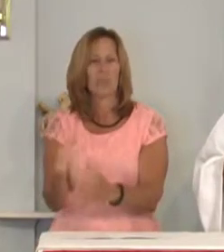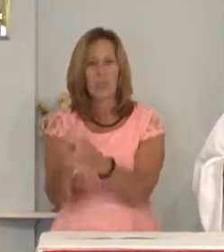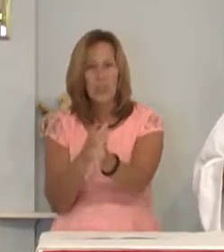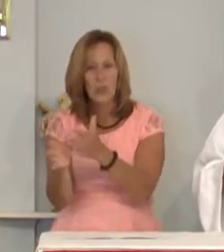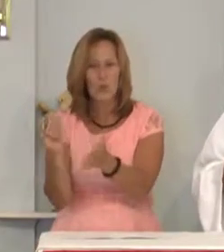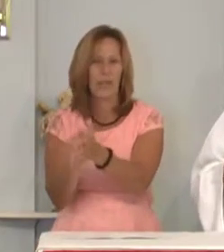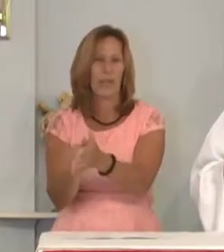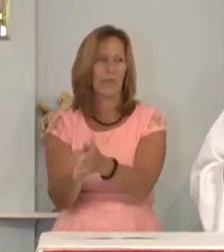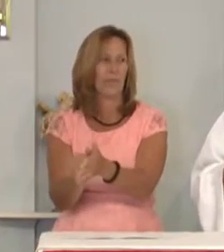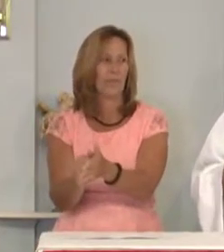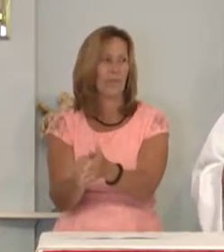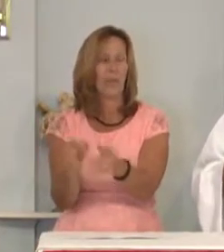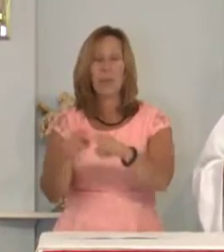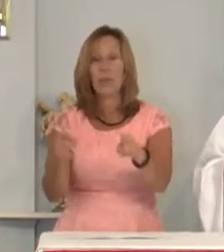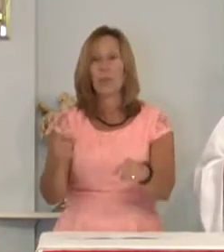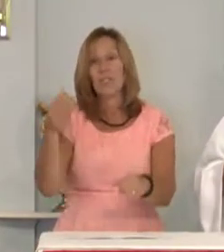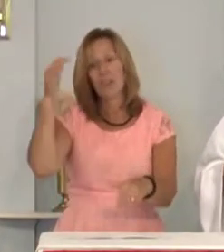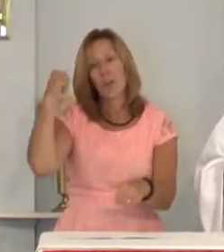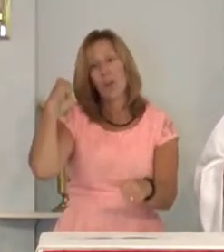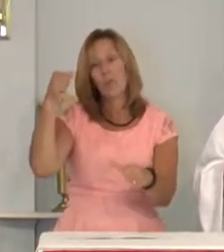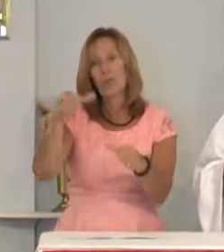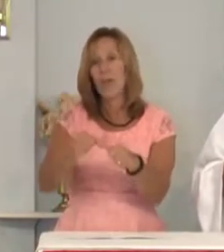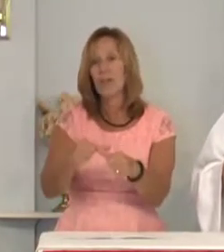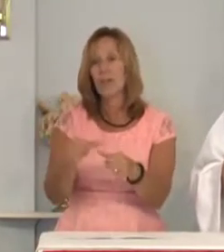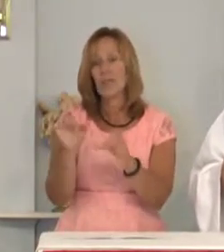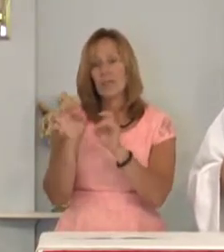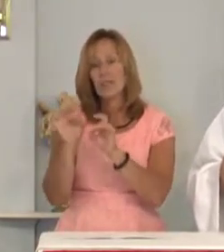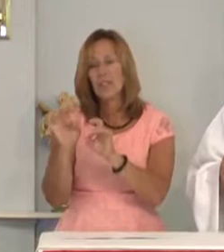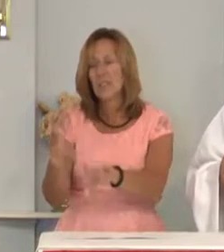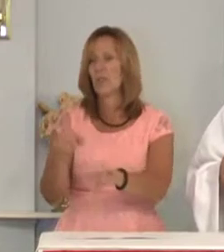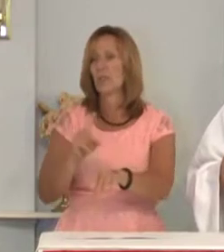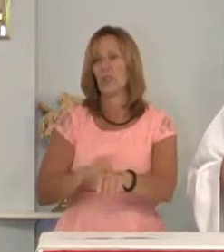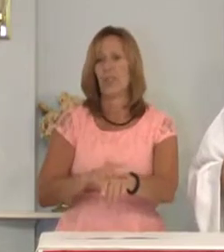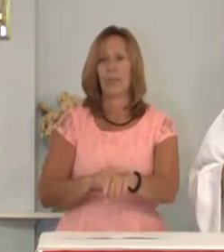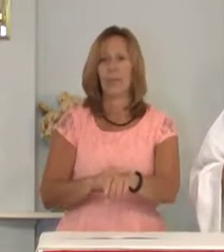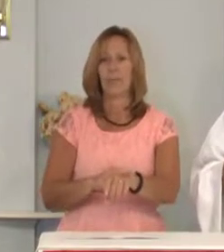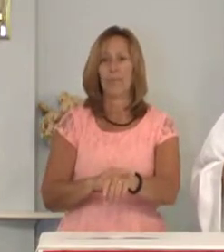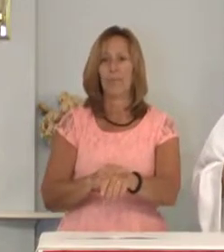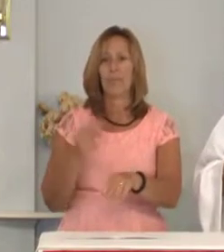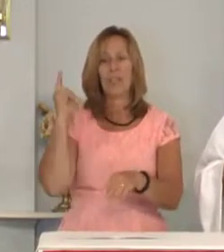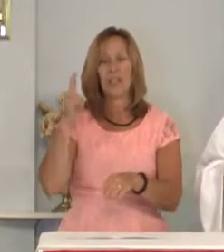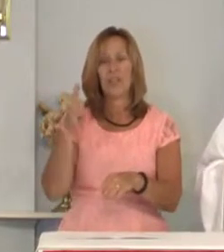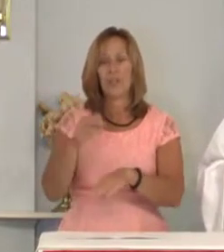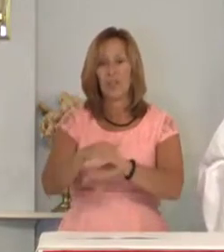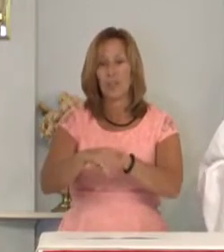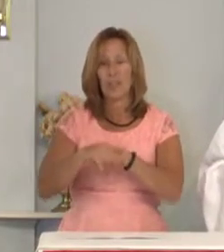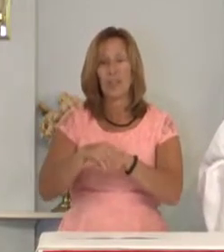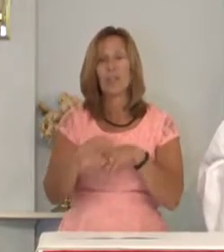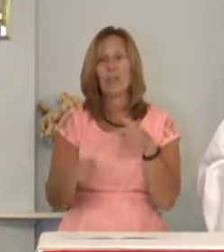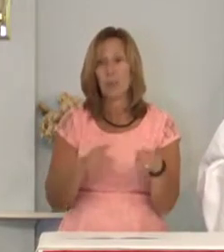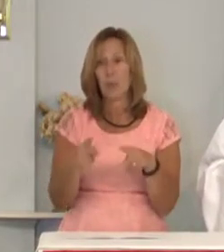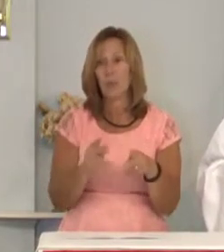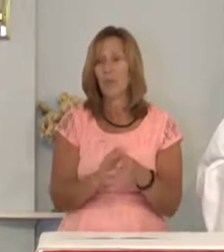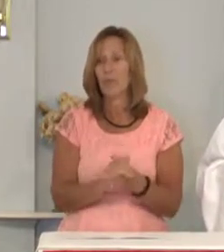And it was a reminder of a horrible time in the history of the English people.